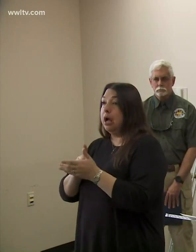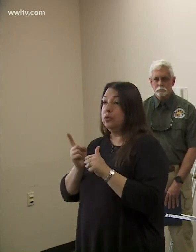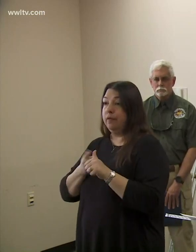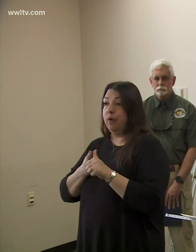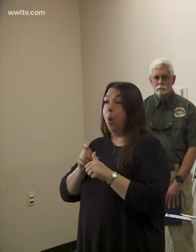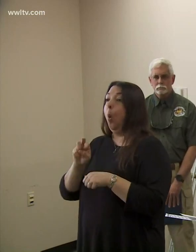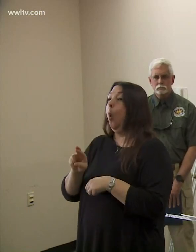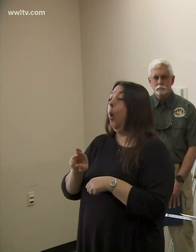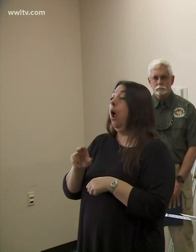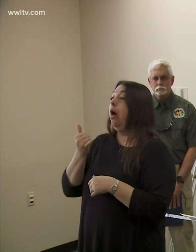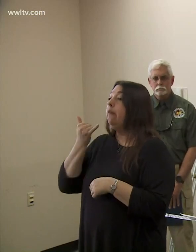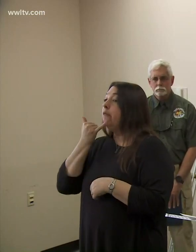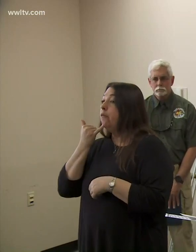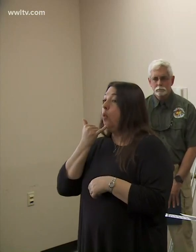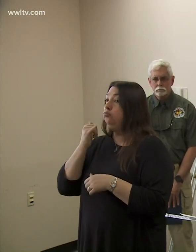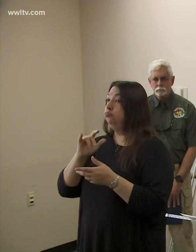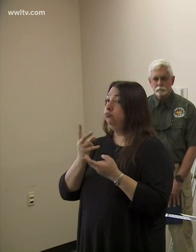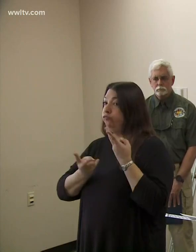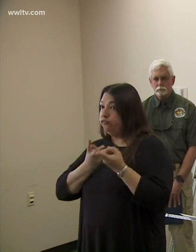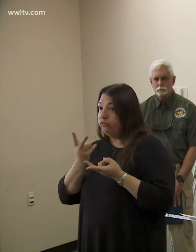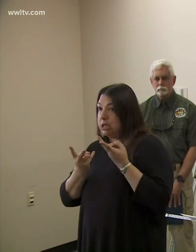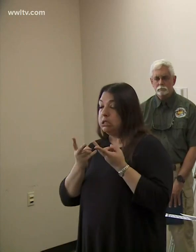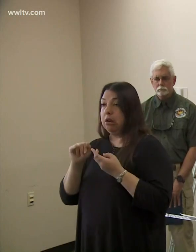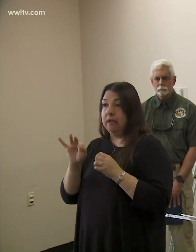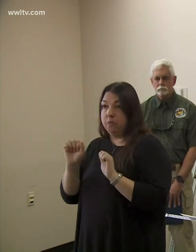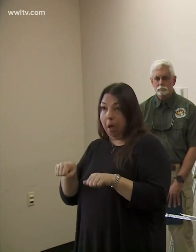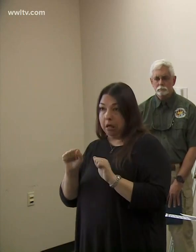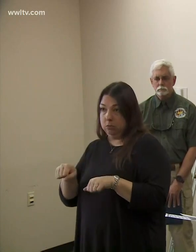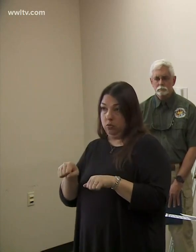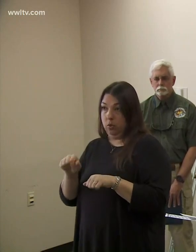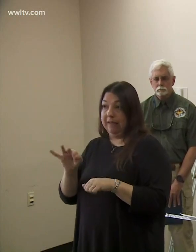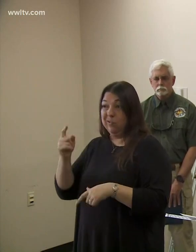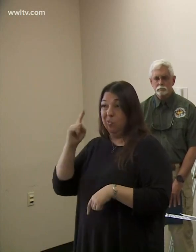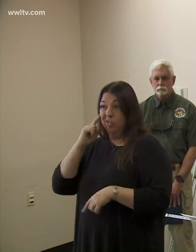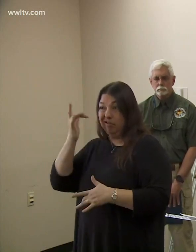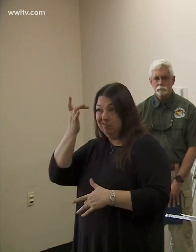a telemedicine visit, uh, if you think that you're, uh, affected.